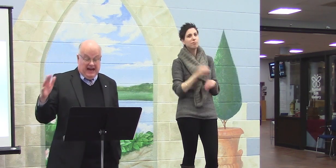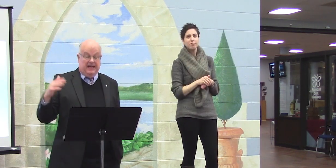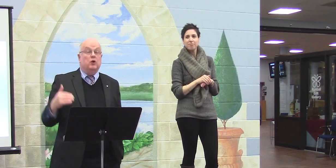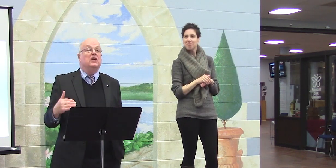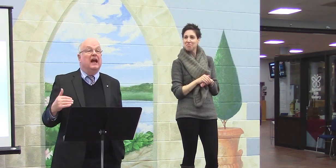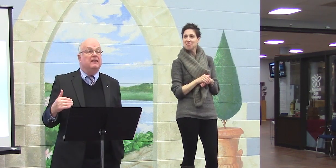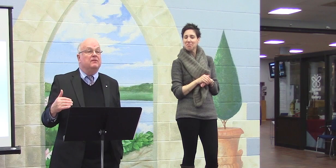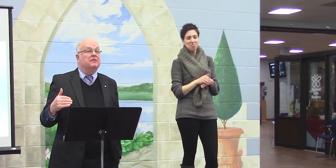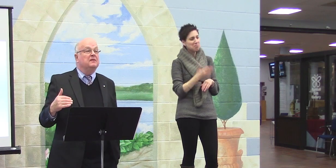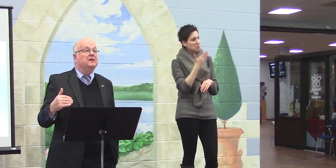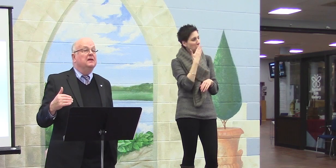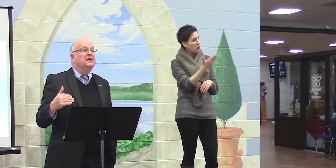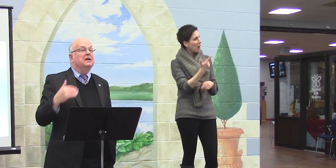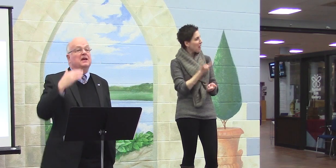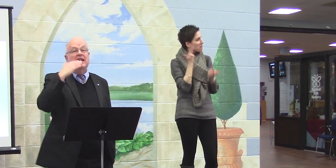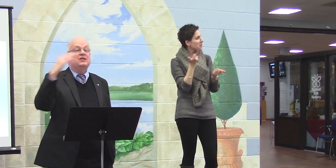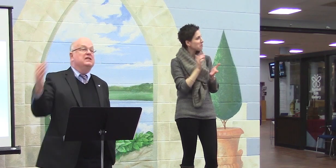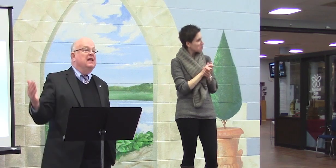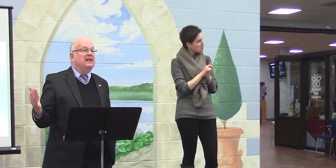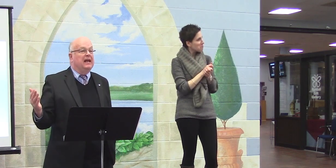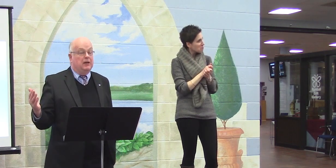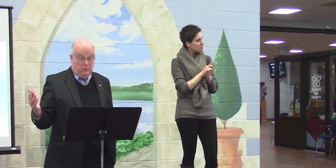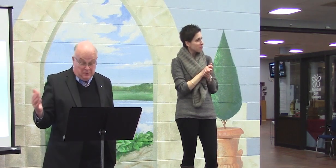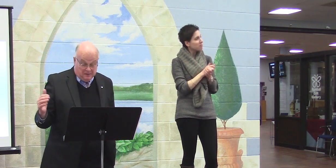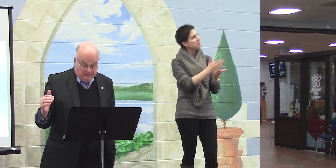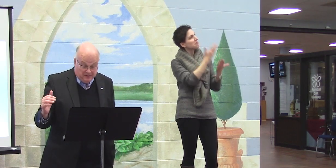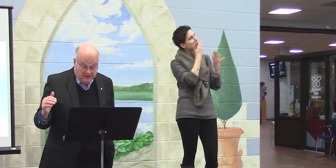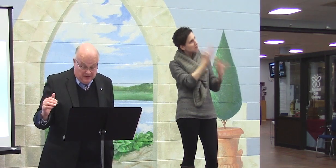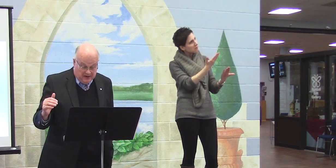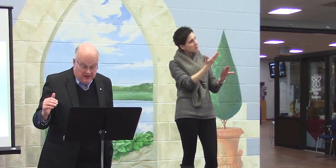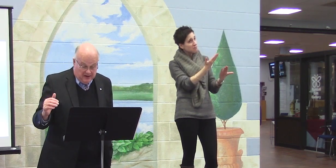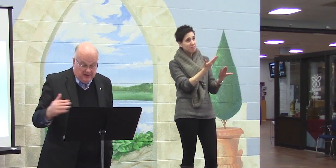I had a good life. And then she said, thank you.